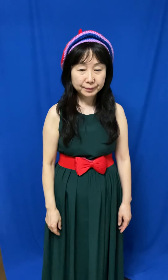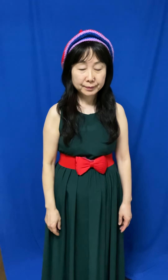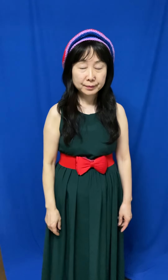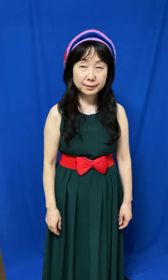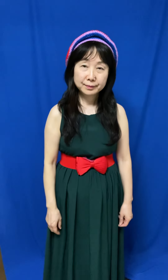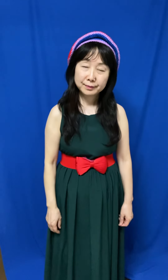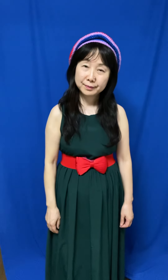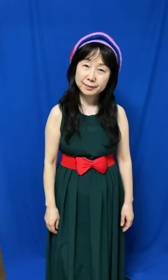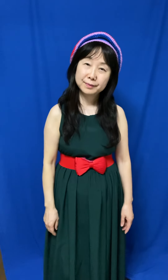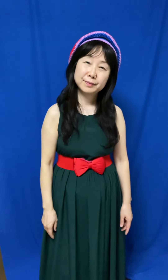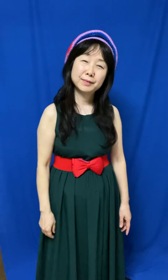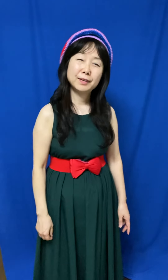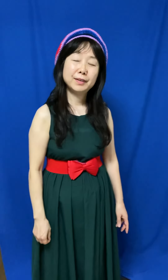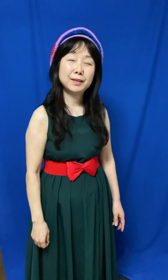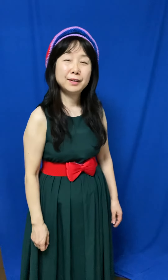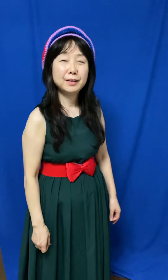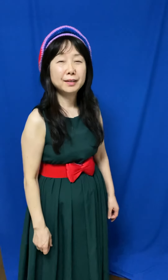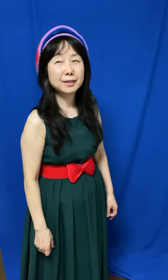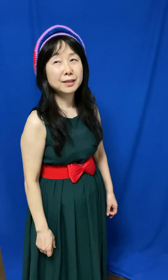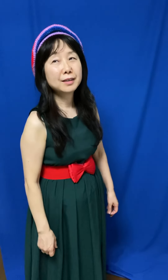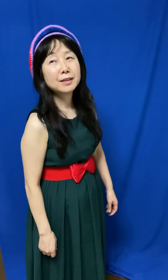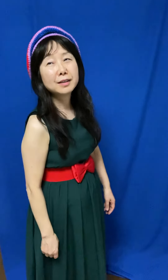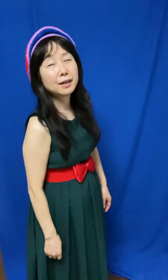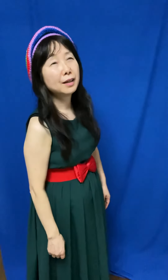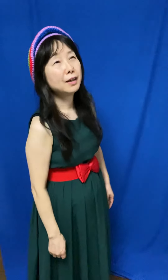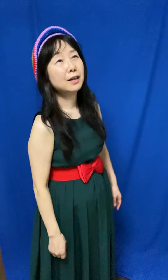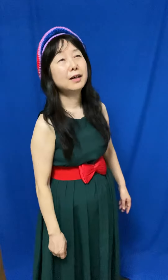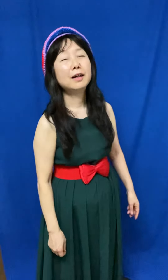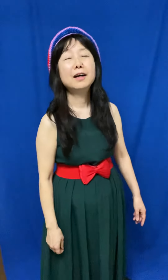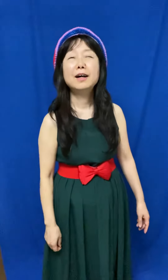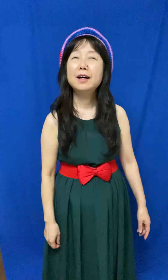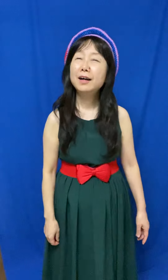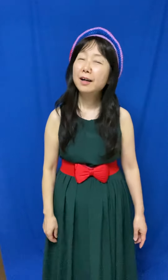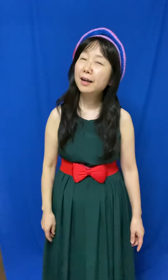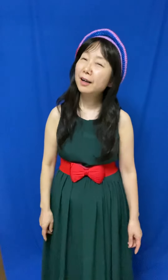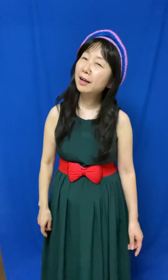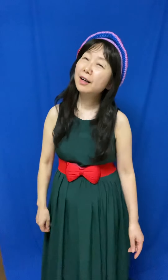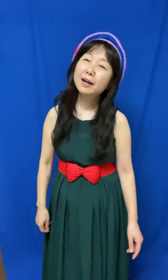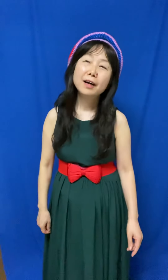No, I'm not lying